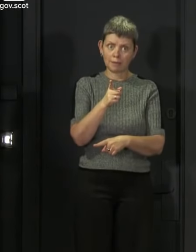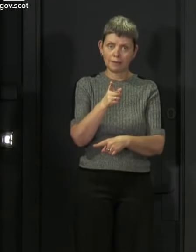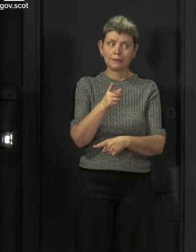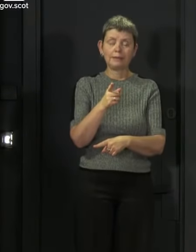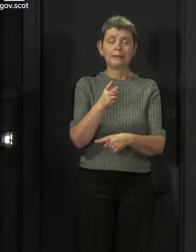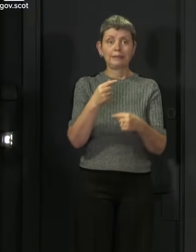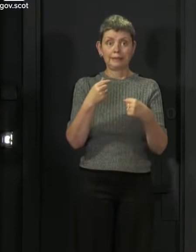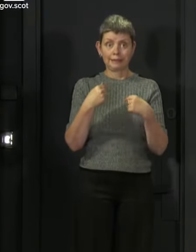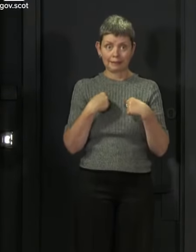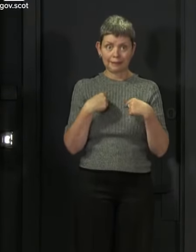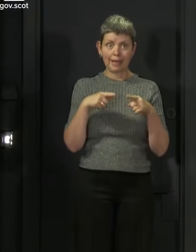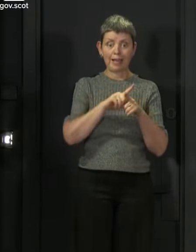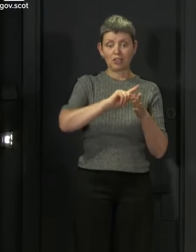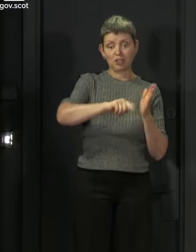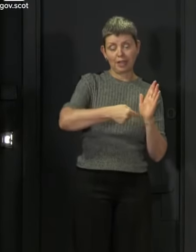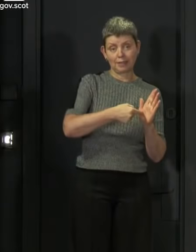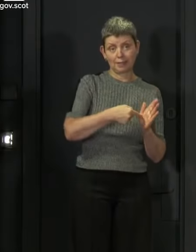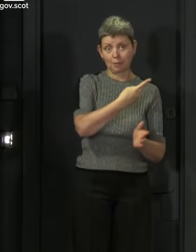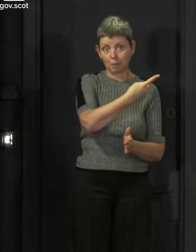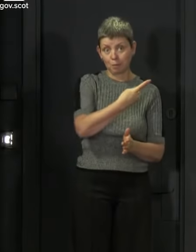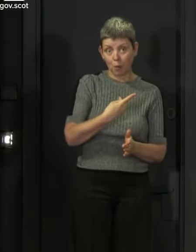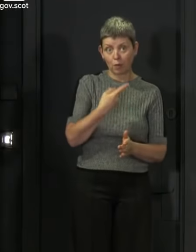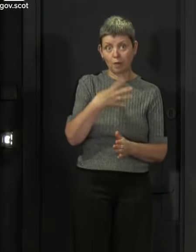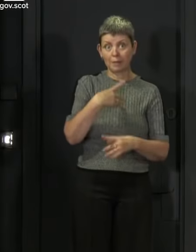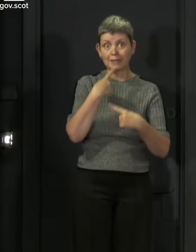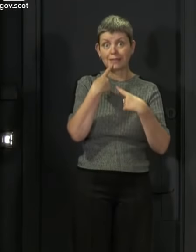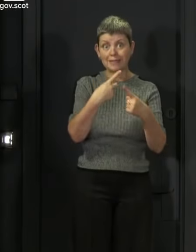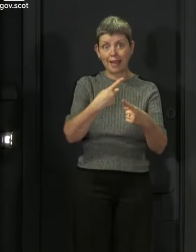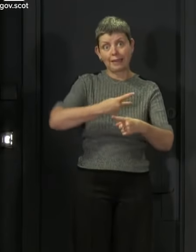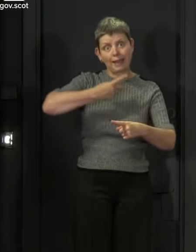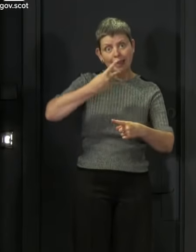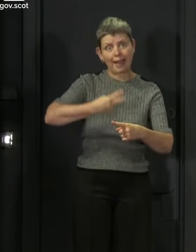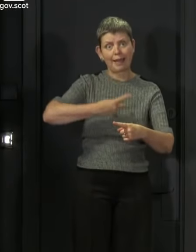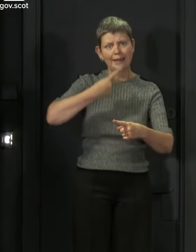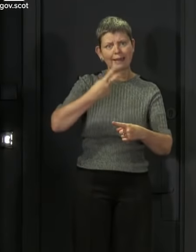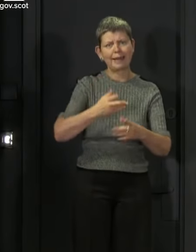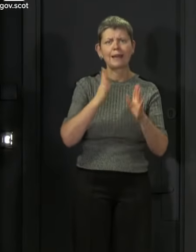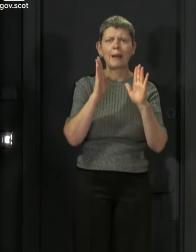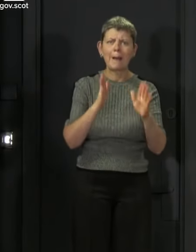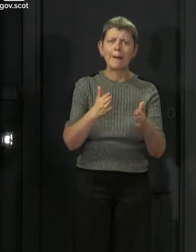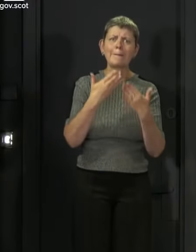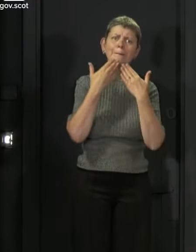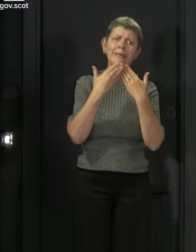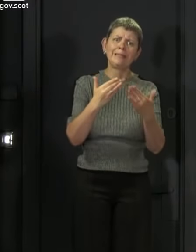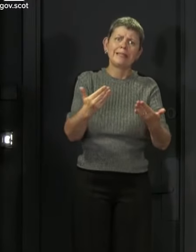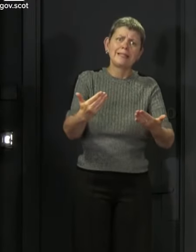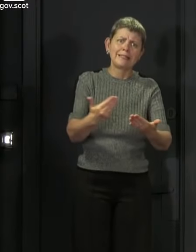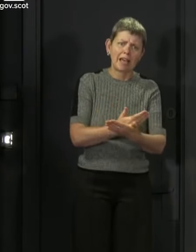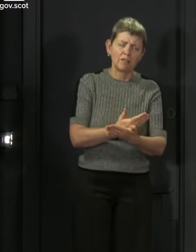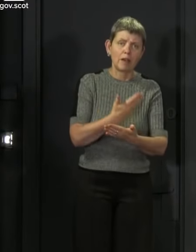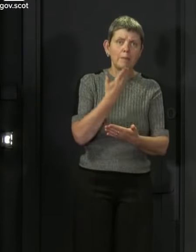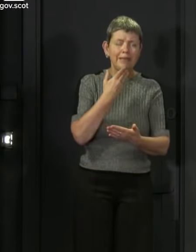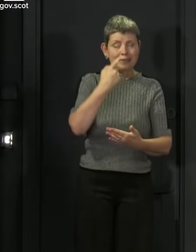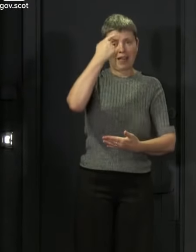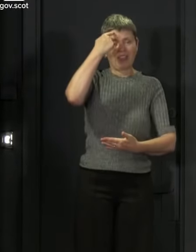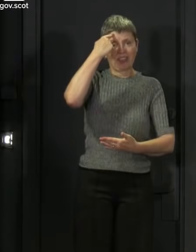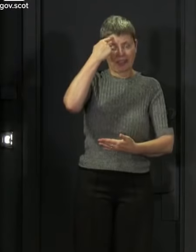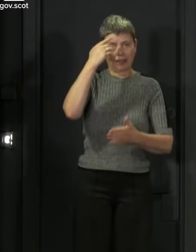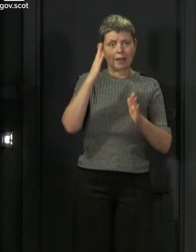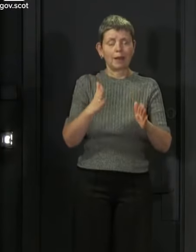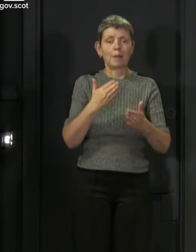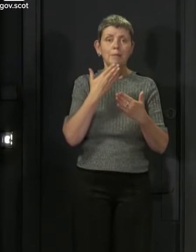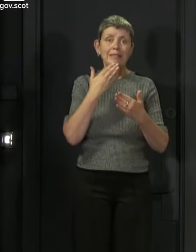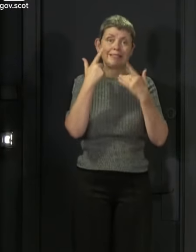me and Jason say repeatedly throughout this briefing please do it safely responsibly and carefully.